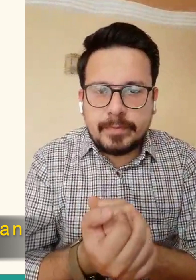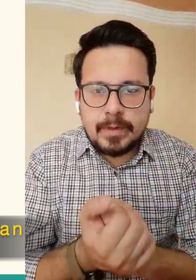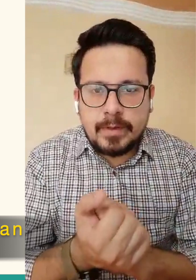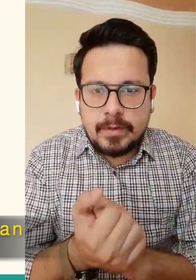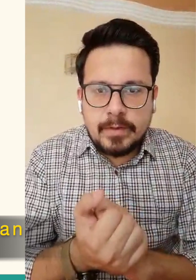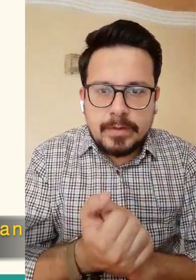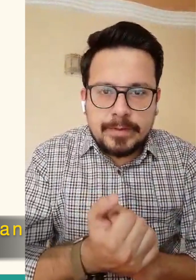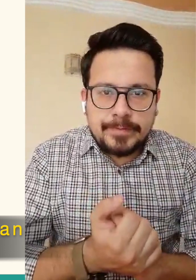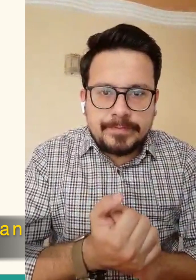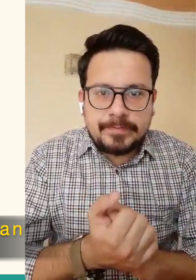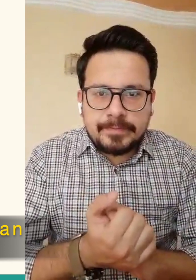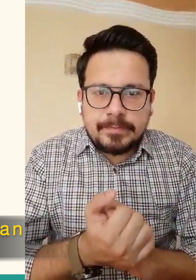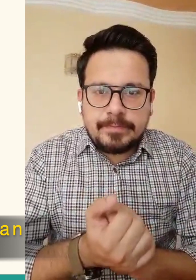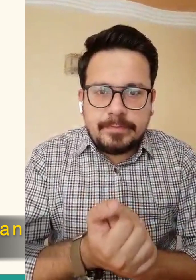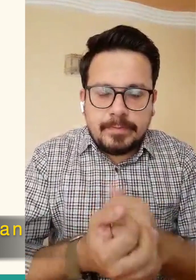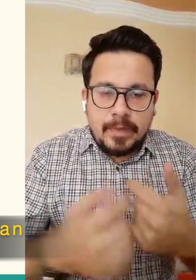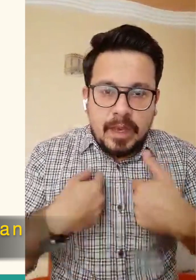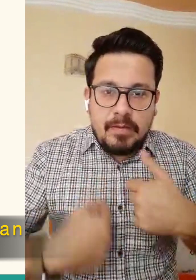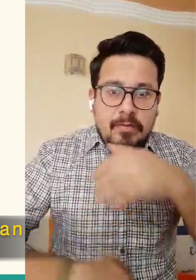as Shafi said